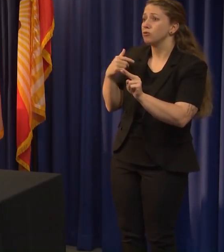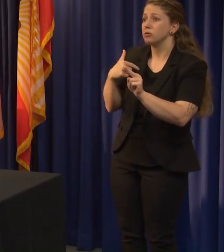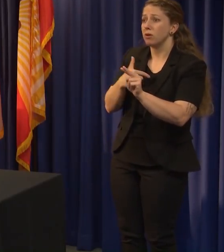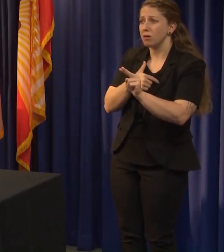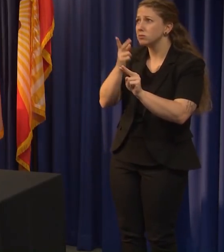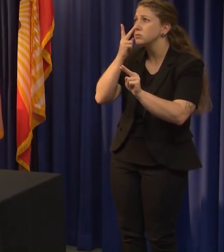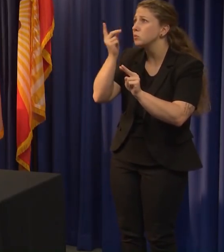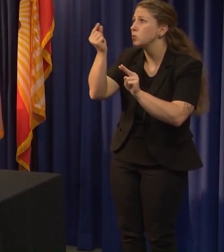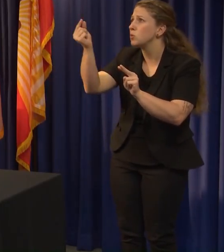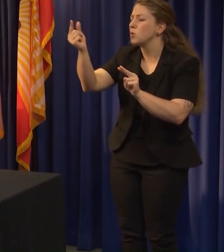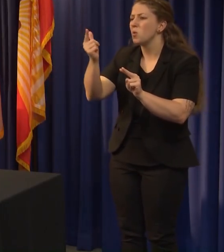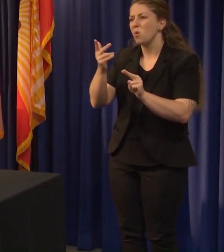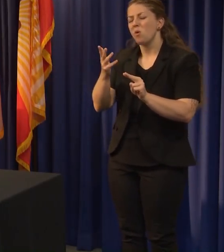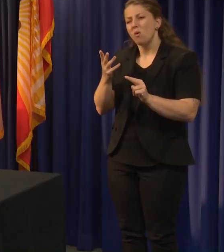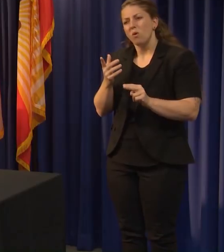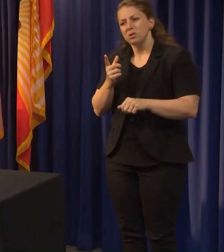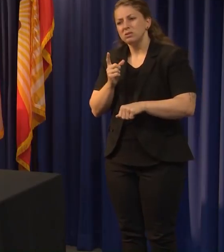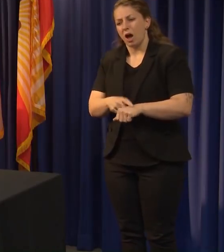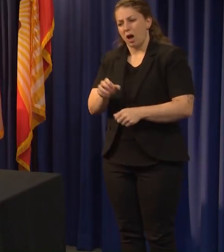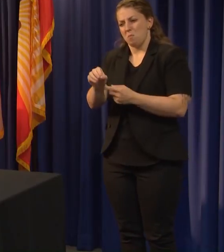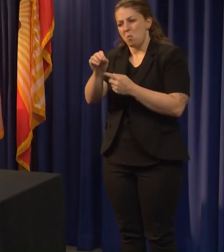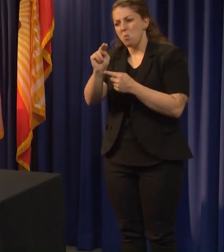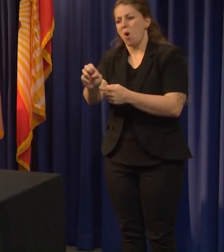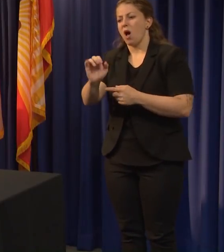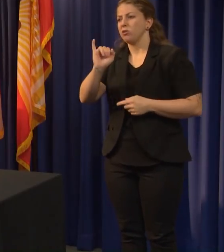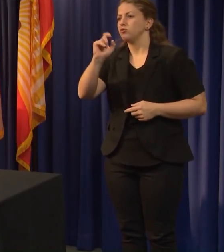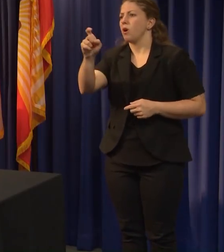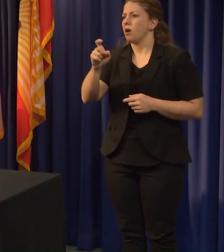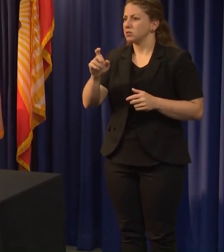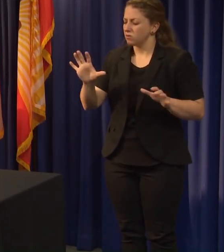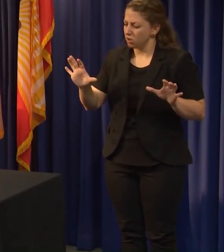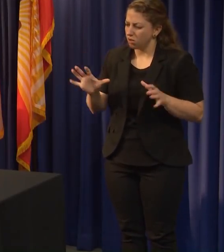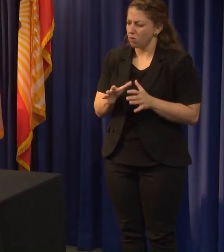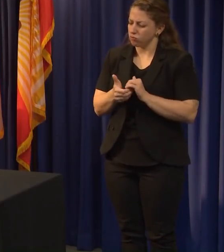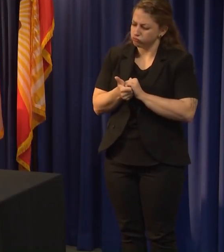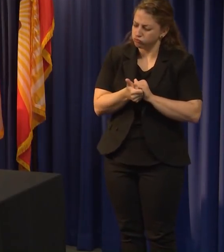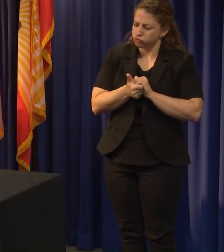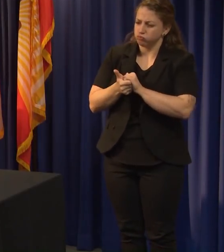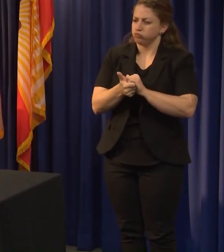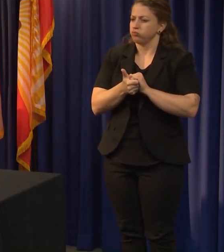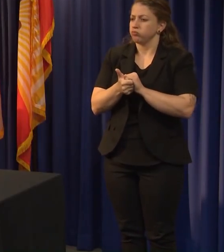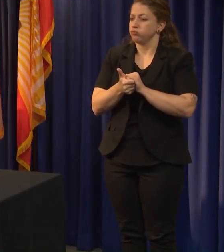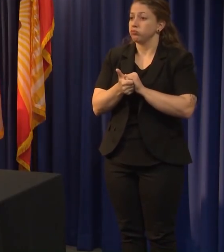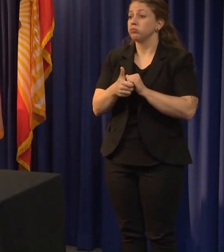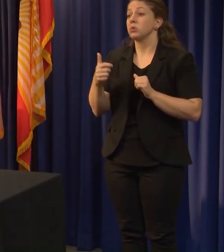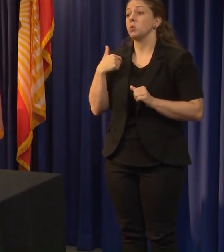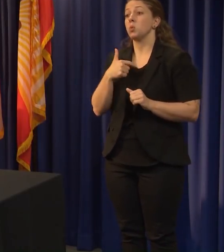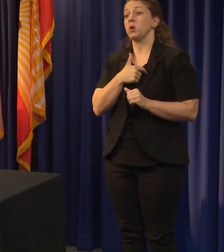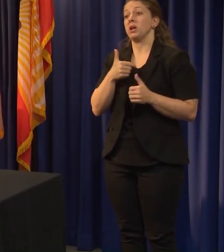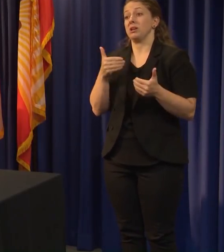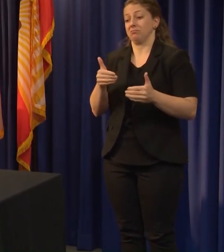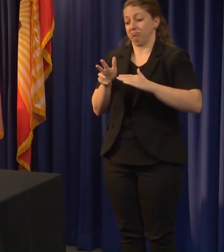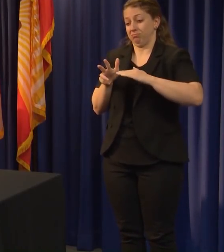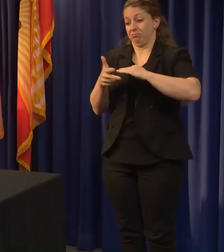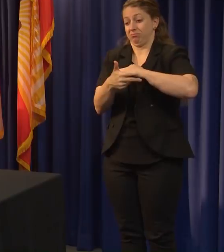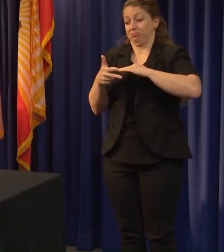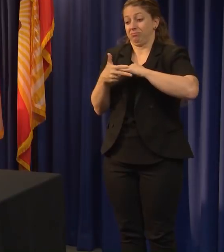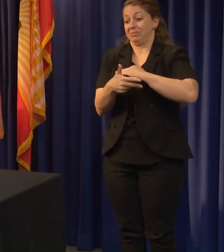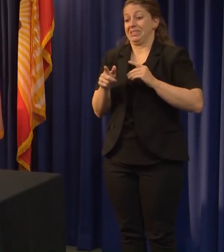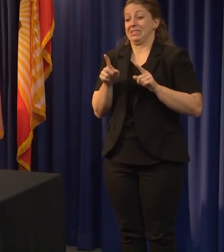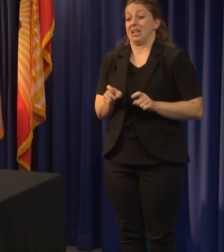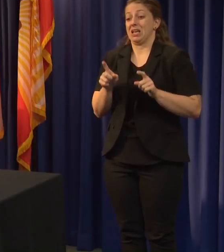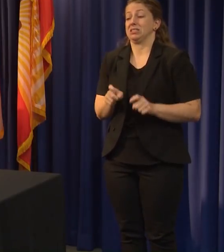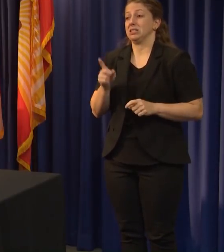Jacksonville. Our teams are currently working with federal partners to implement testing location at TIA Bank Field. In addition,